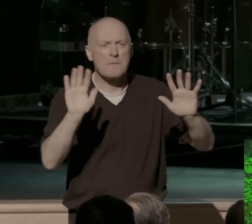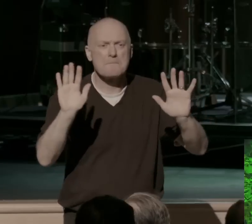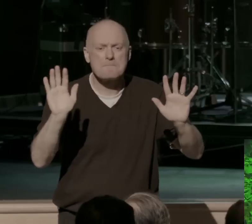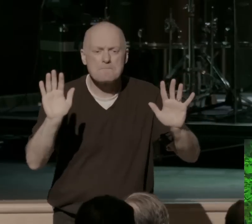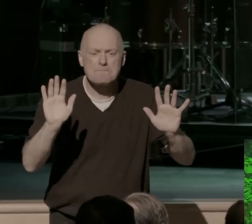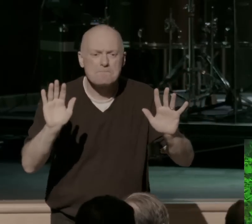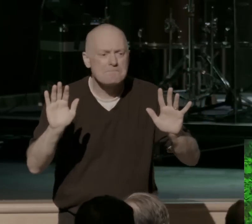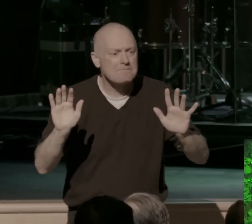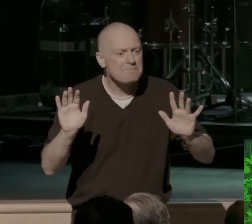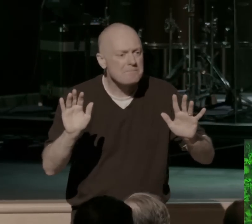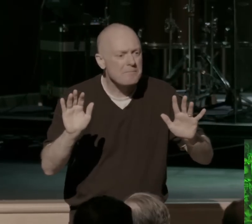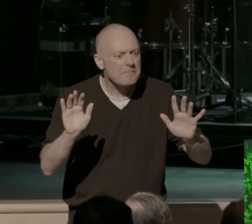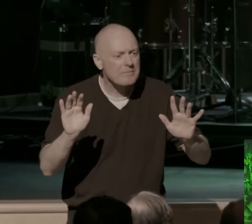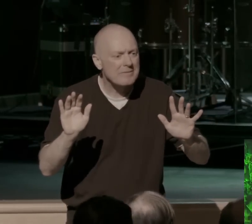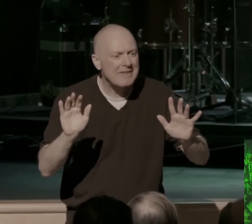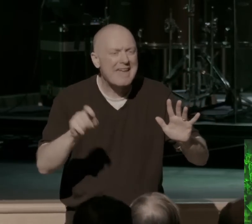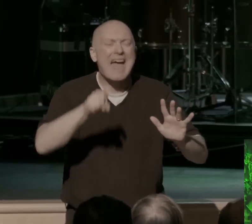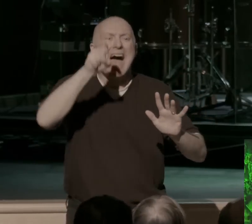It has to deal with the core of who we are.